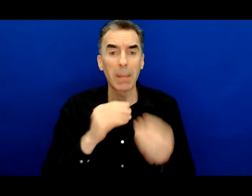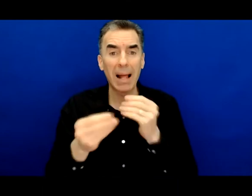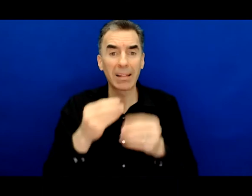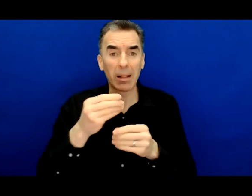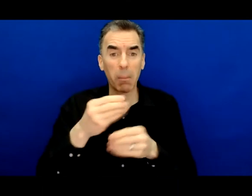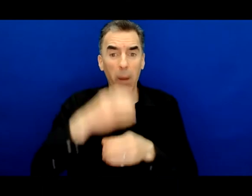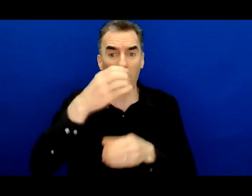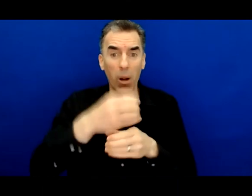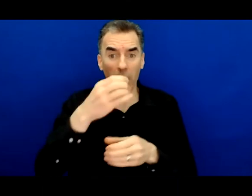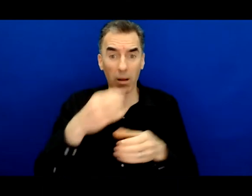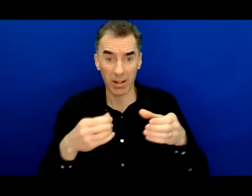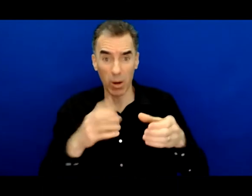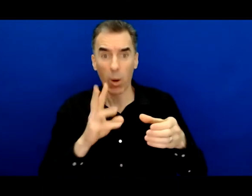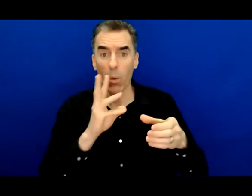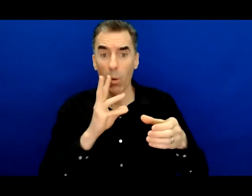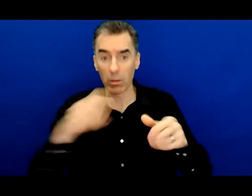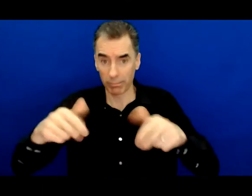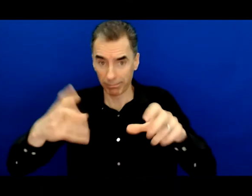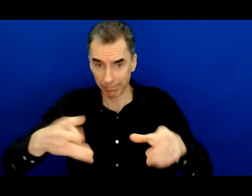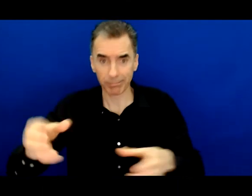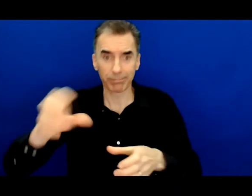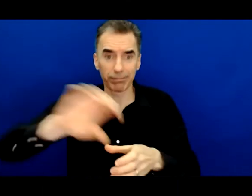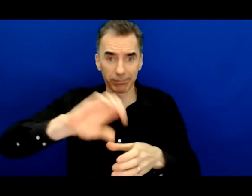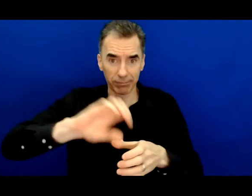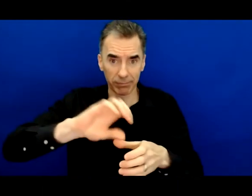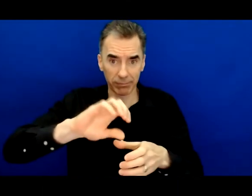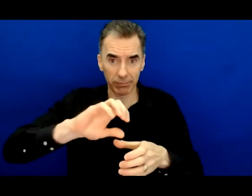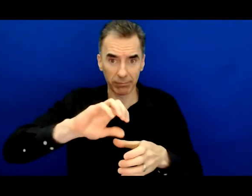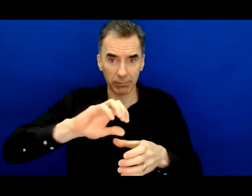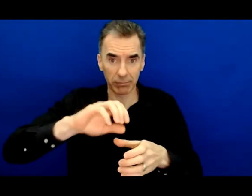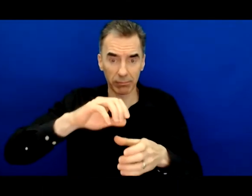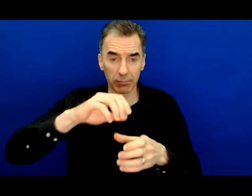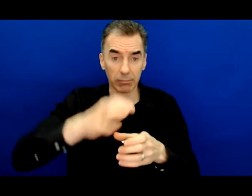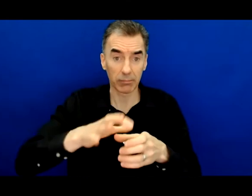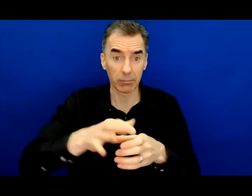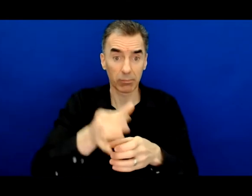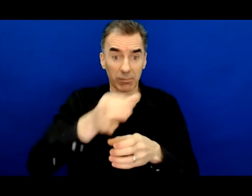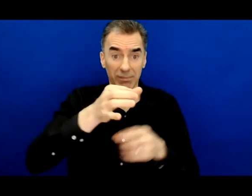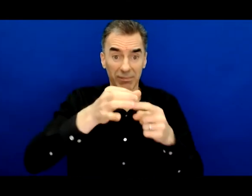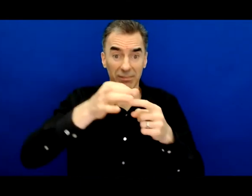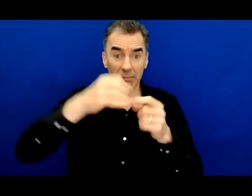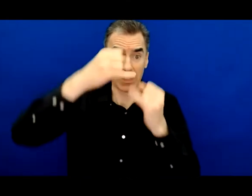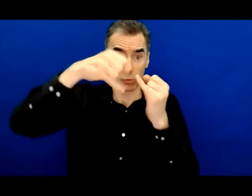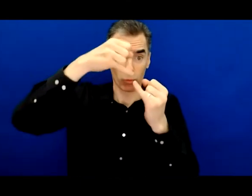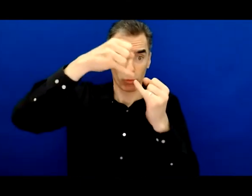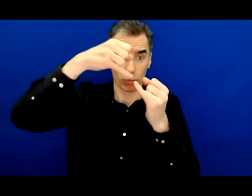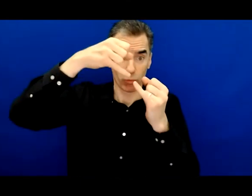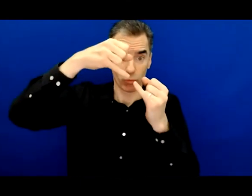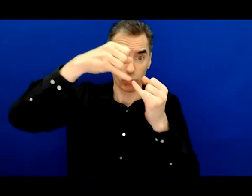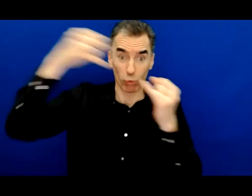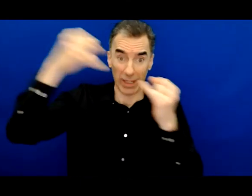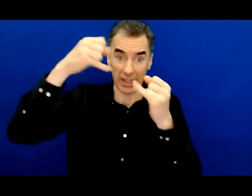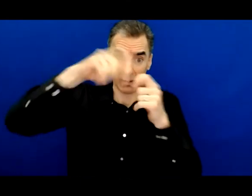the sink. He then tied a string from the neck of the bottle to the broken light fixture above the bed.